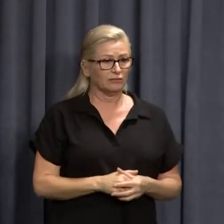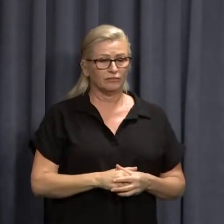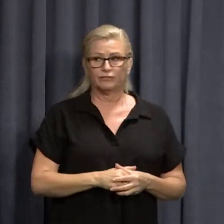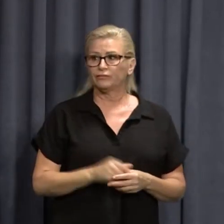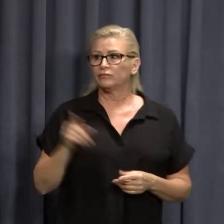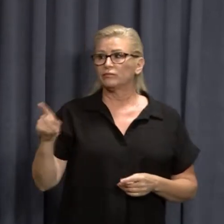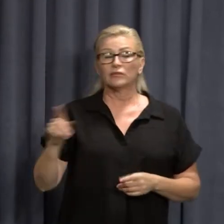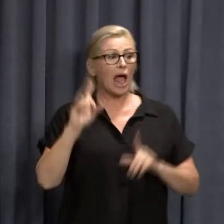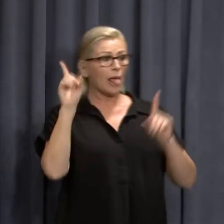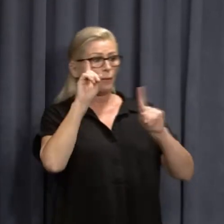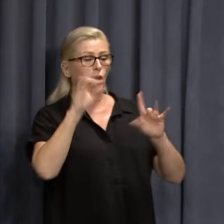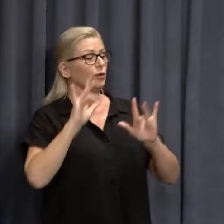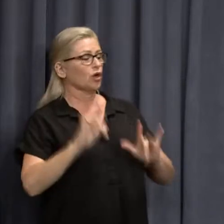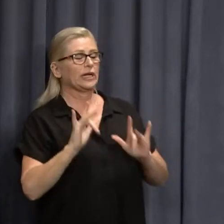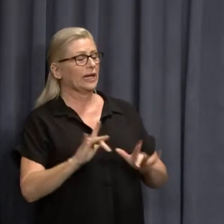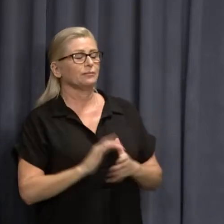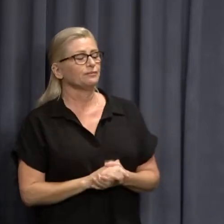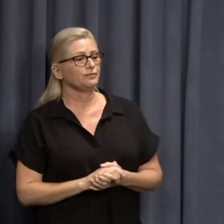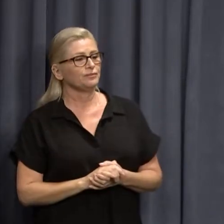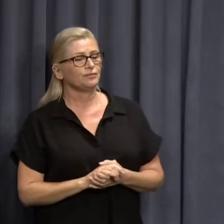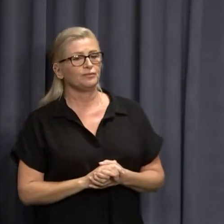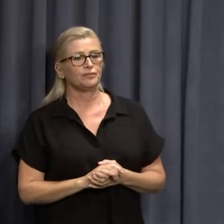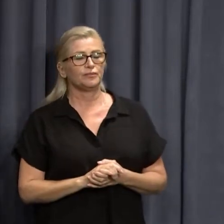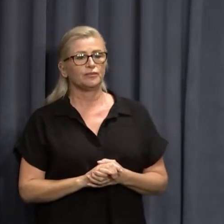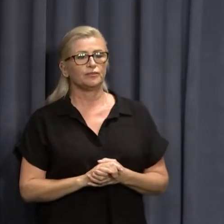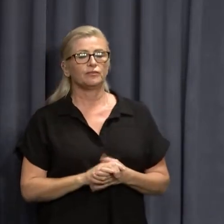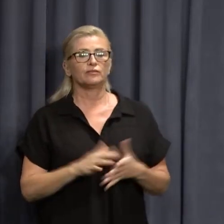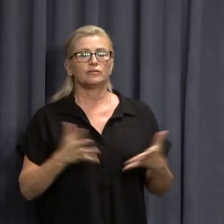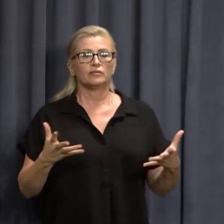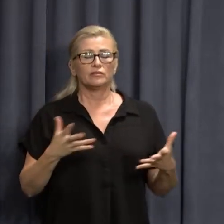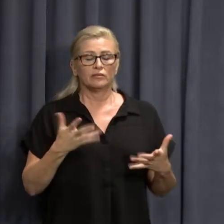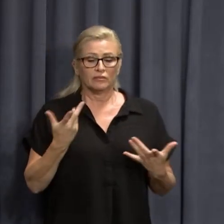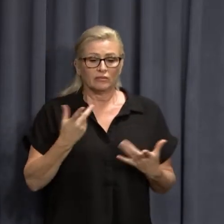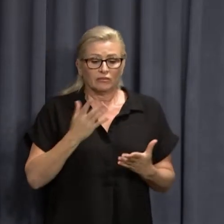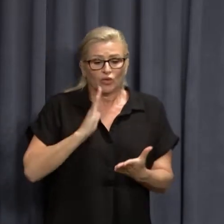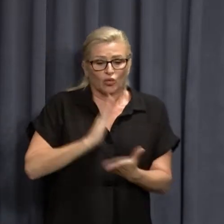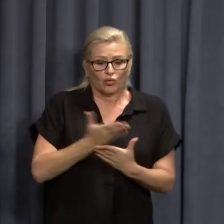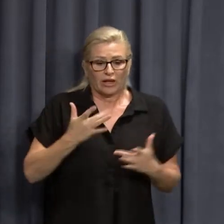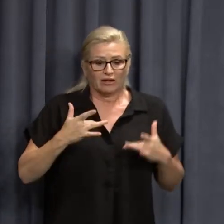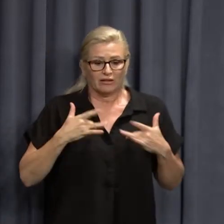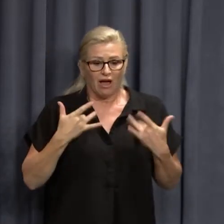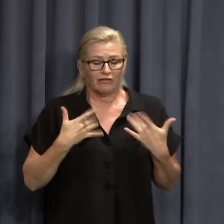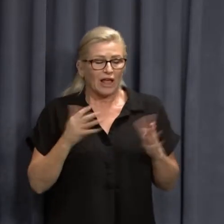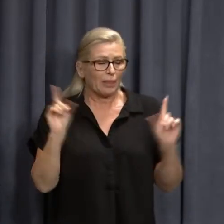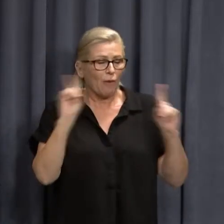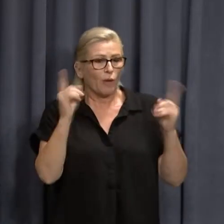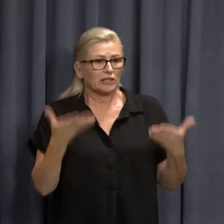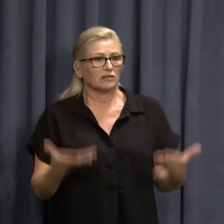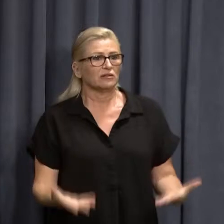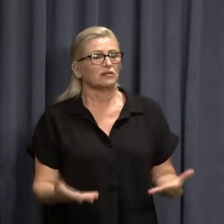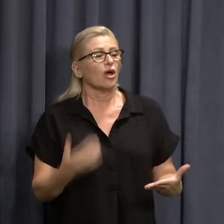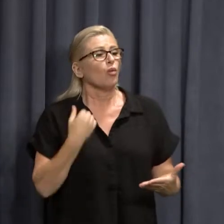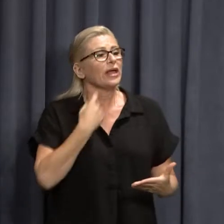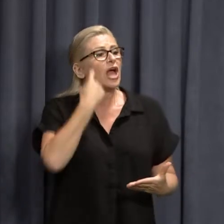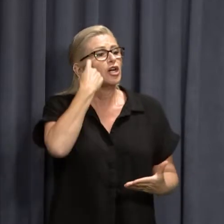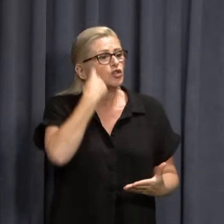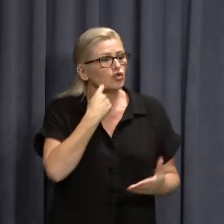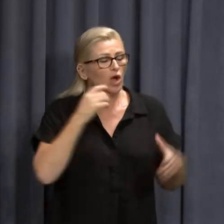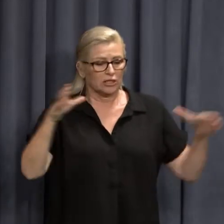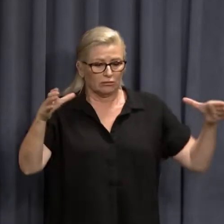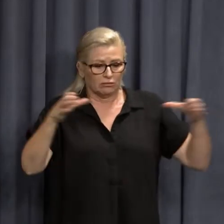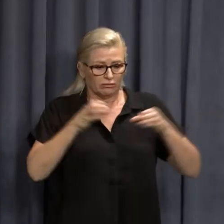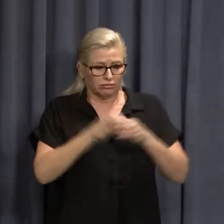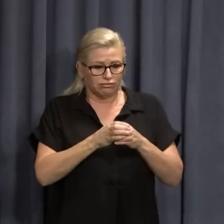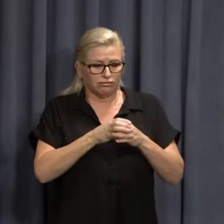Not at this point in time. The unfortunate reality is we're trying to limit the spread of the virus into